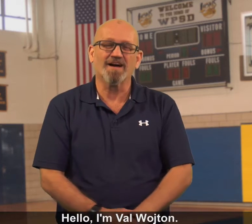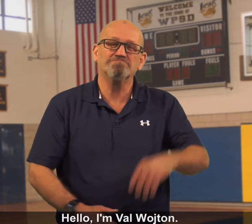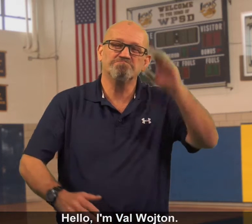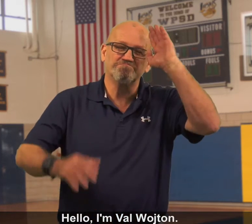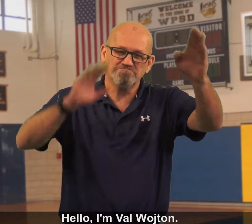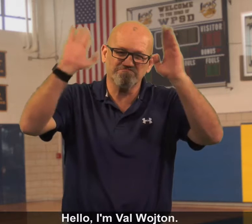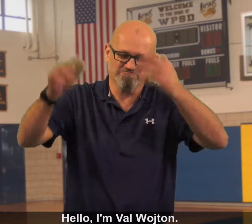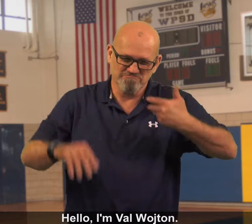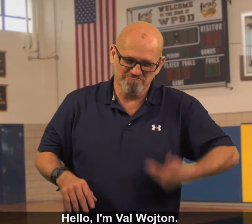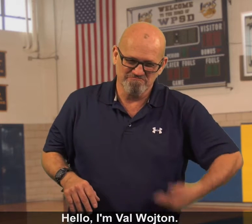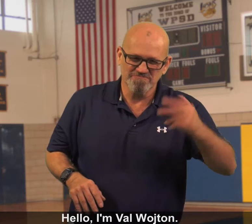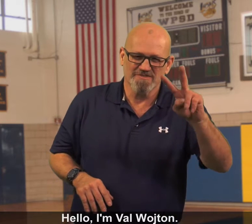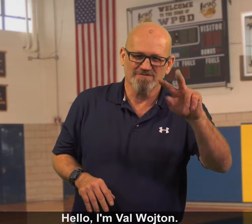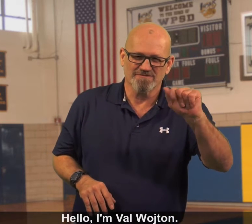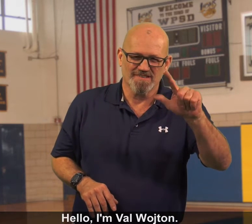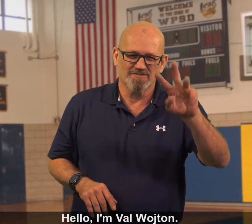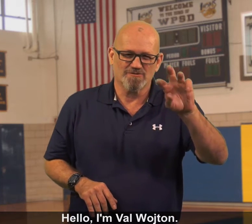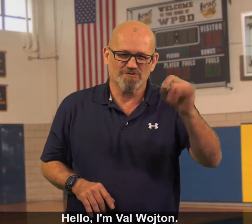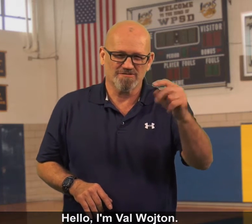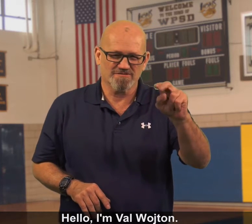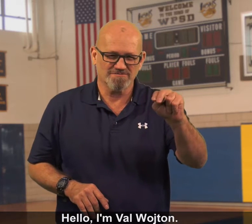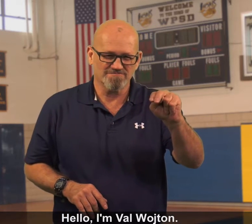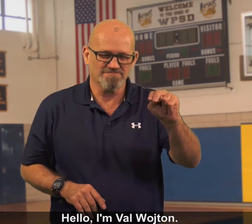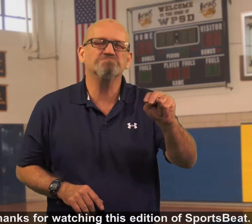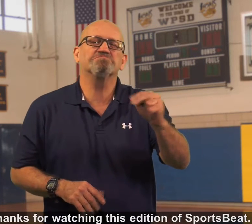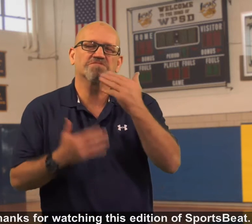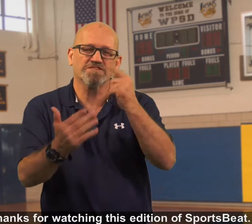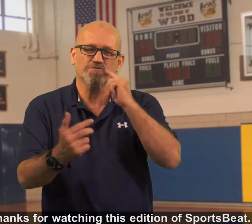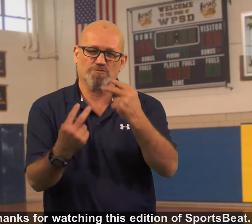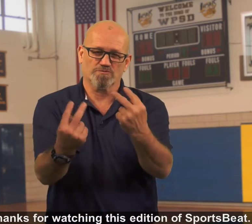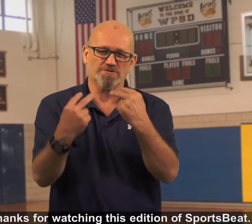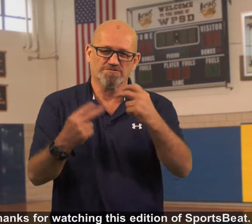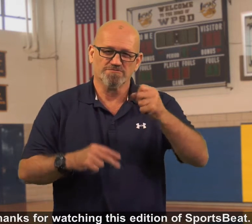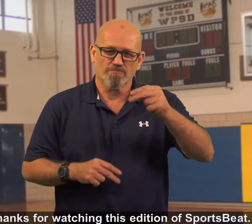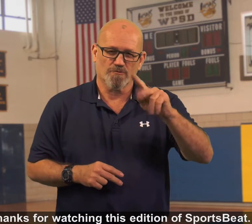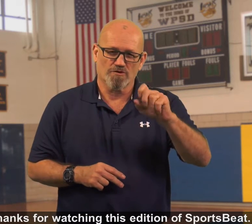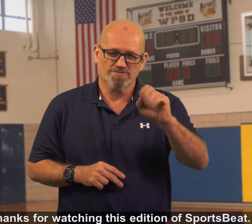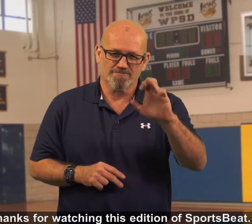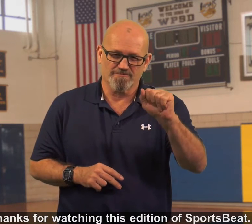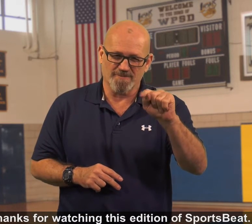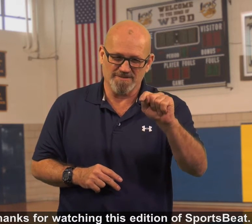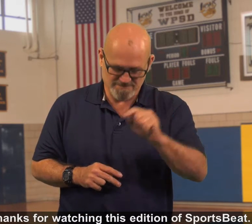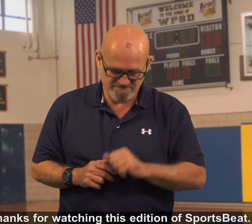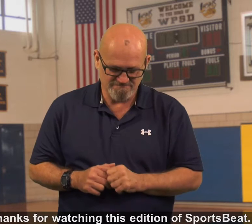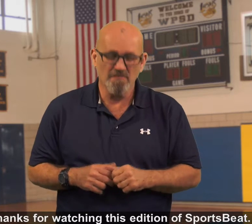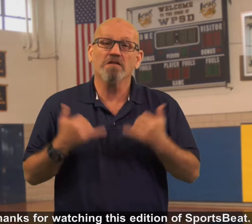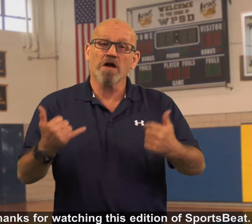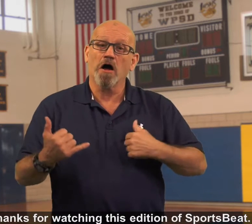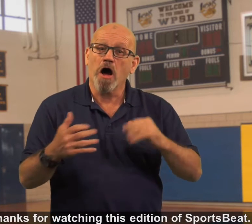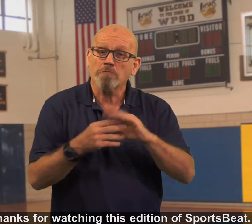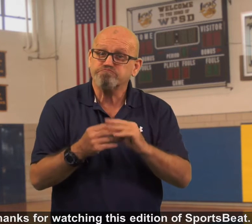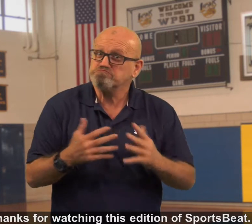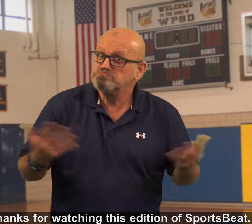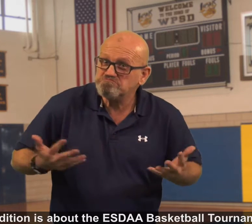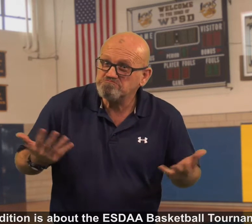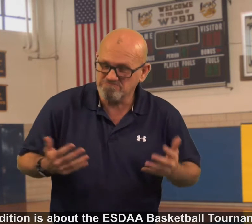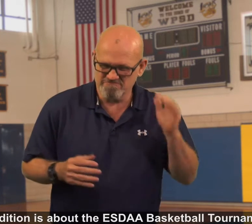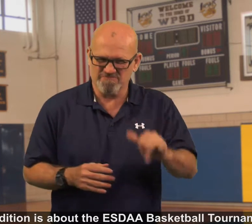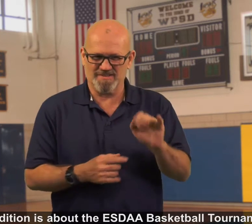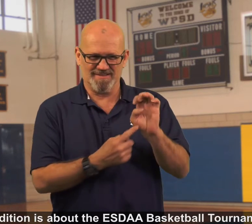Hello, I'm Val Woten. Thanks for watching this edition of Sportsbeat. This